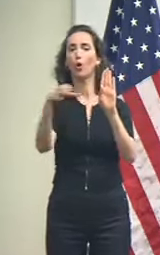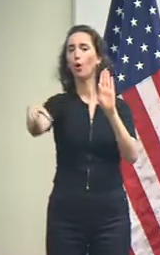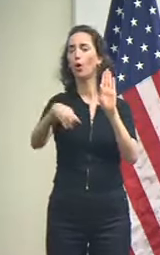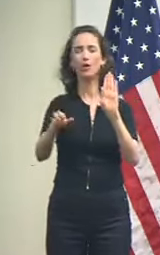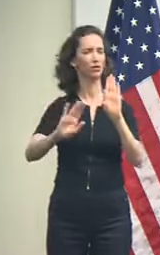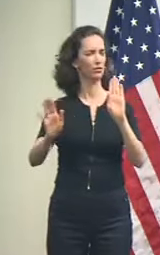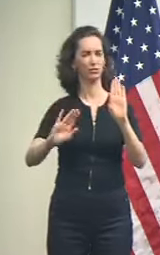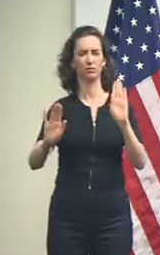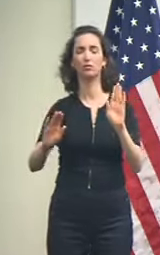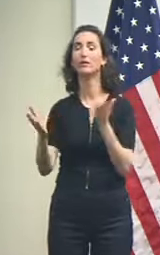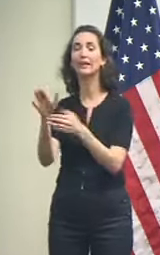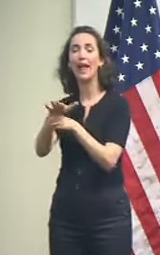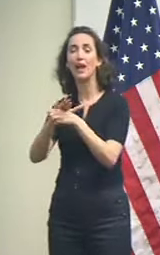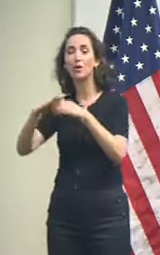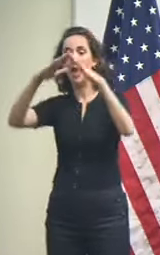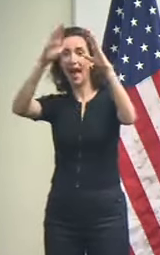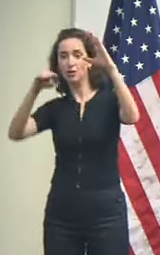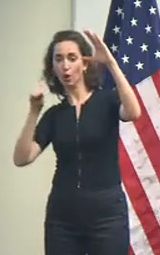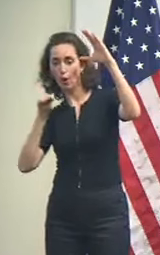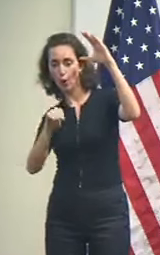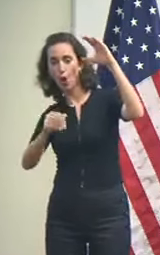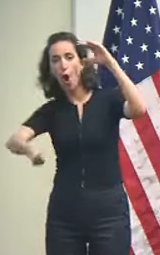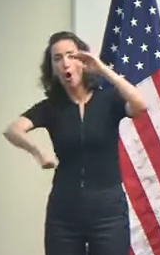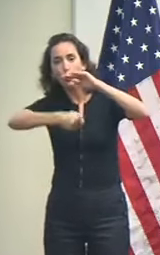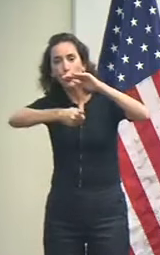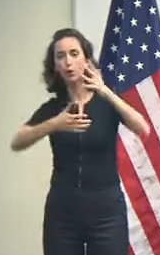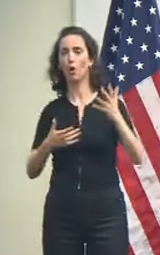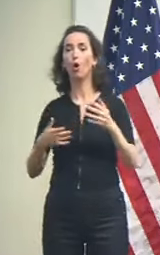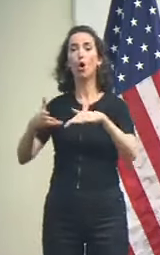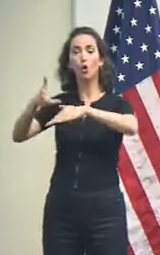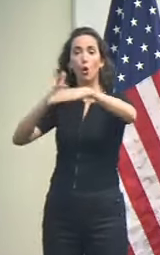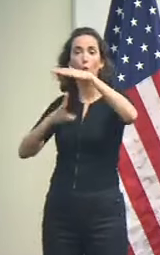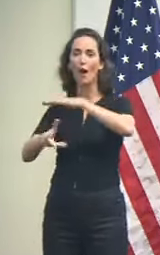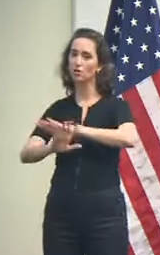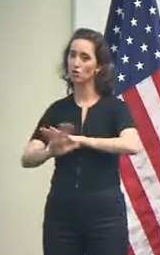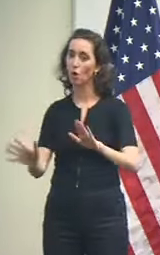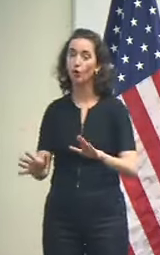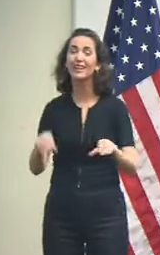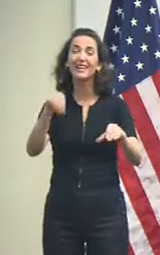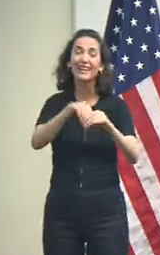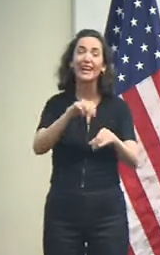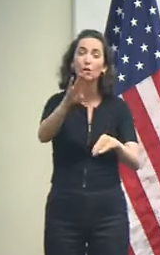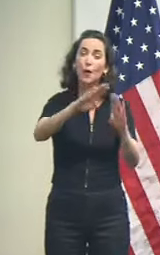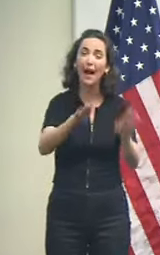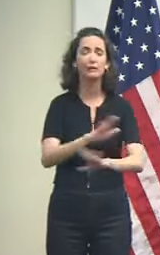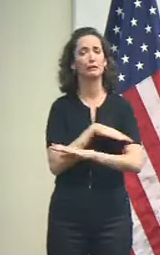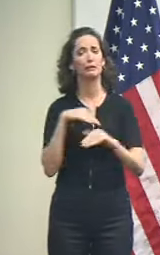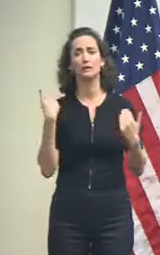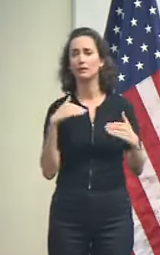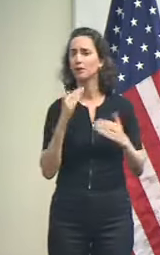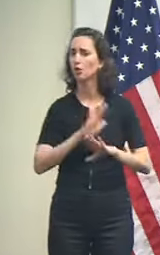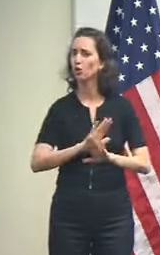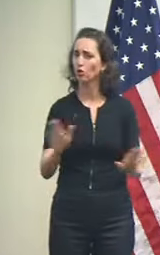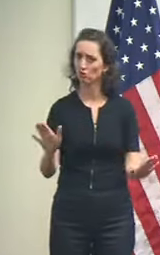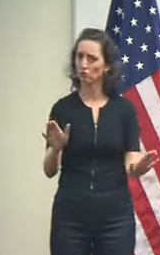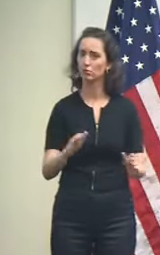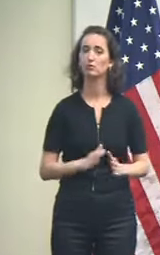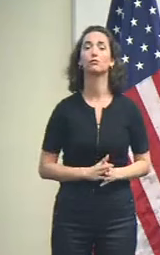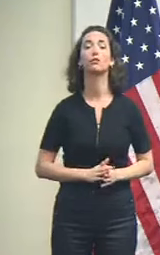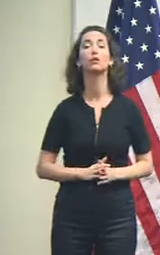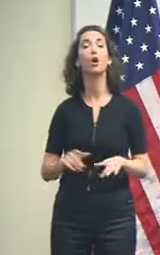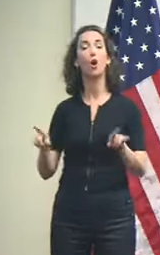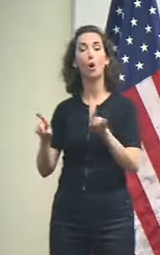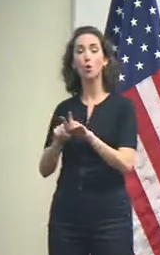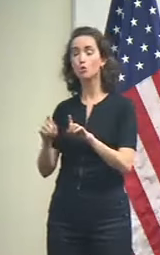not in a crawl space, not in your garage, and certainly not in your home. Please allow the generators to